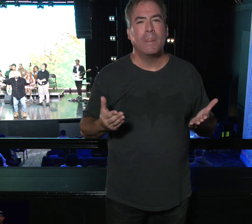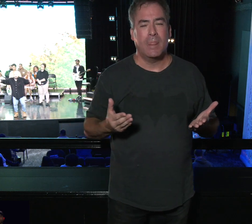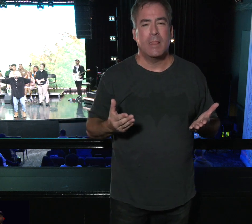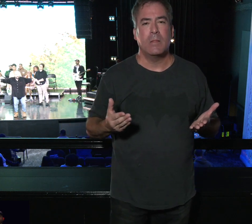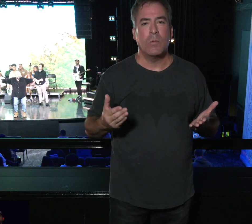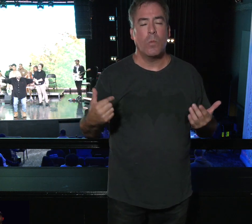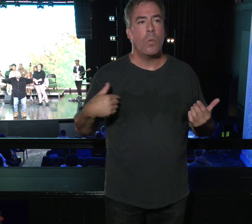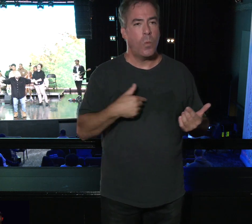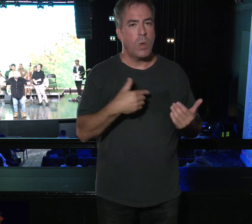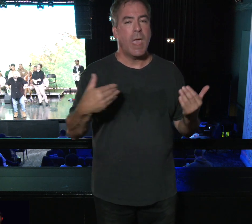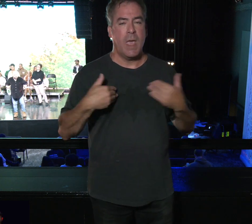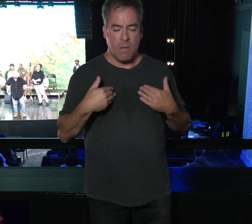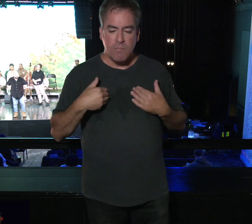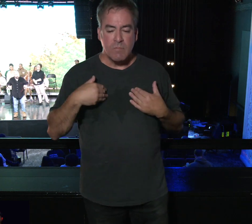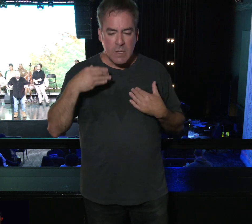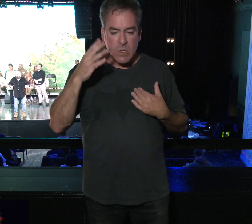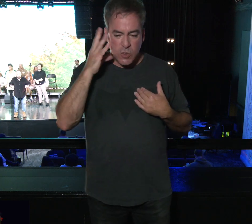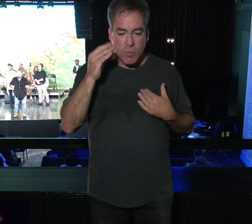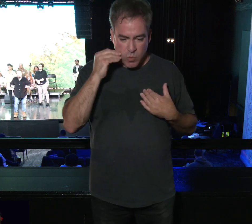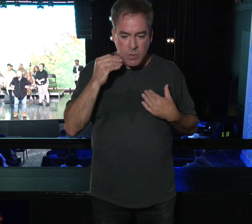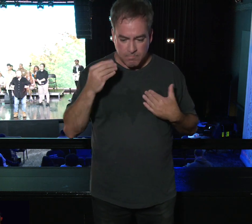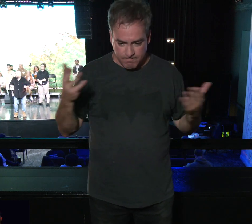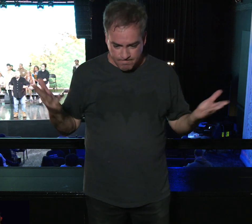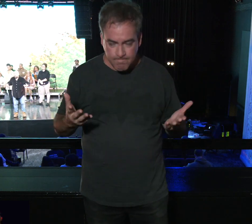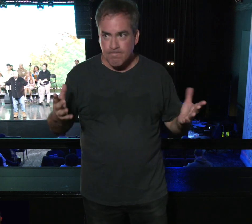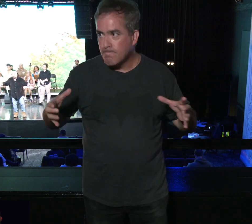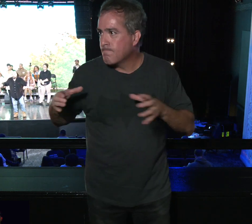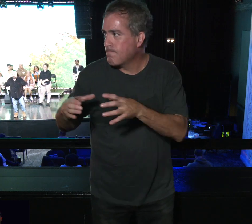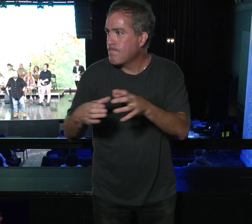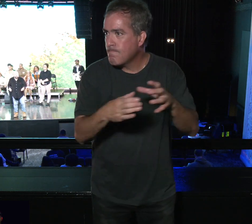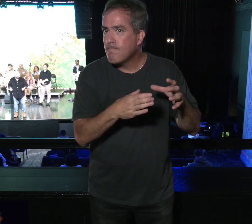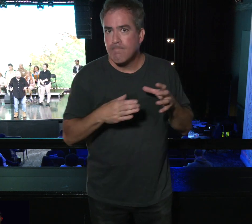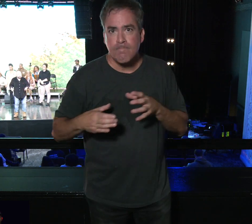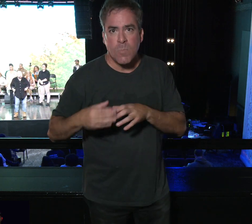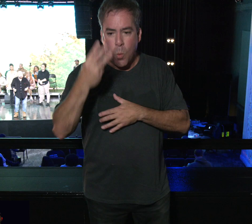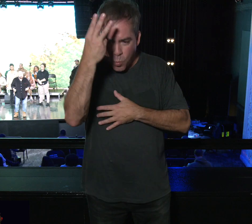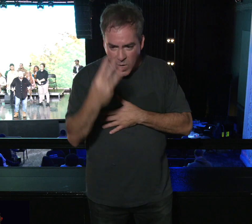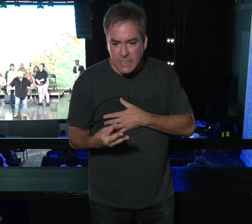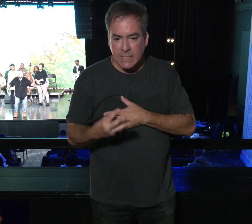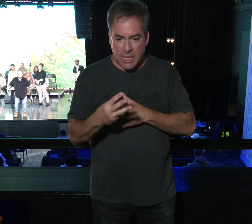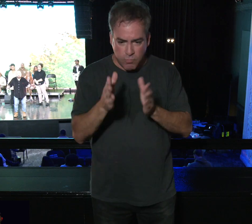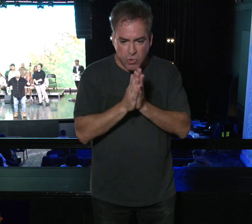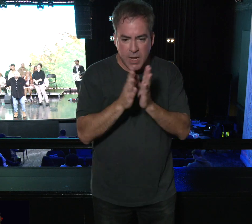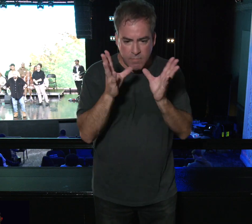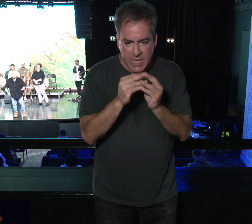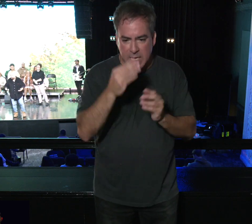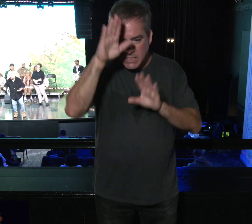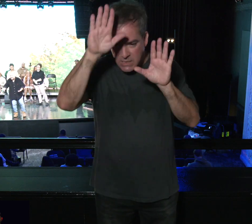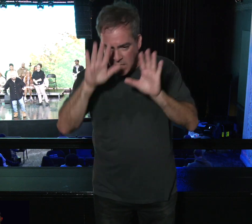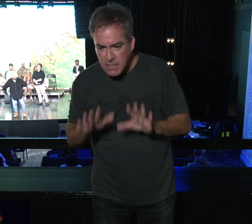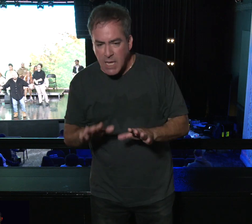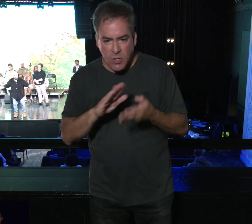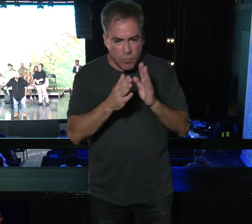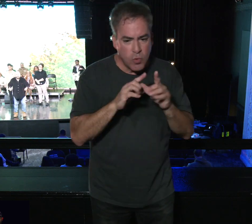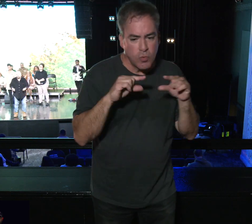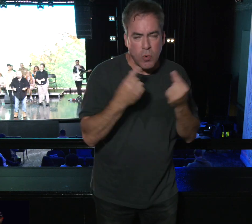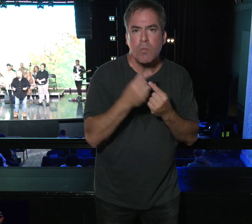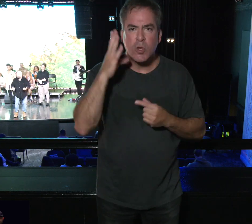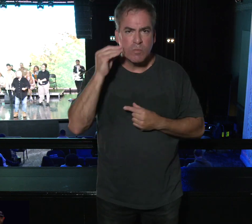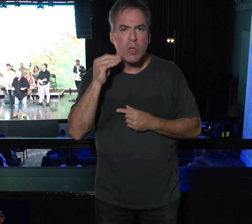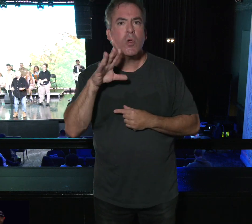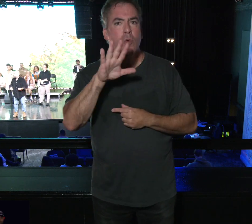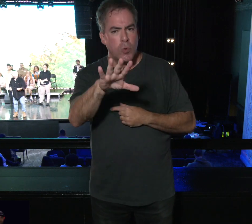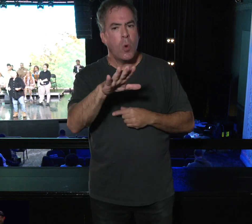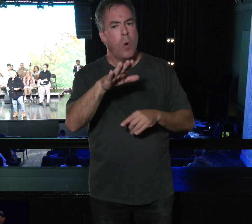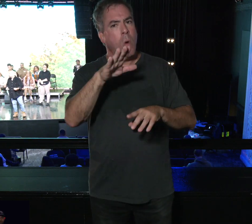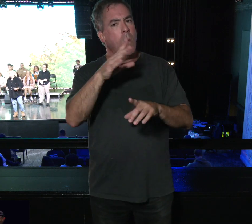We've got to experience the upper room. I think we do that on Wednesdays at our prayer meetings and Sundays and community groups. And you can experience that in your